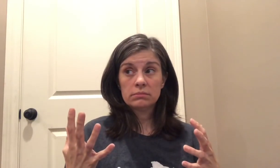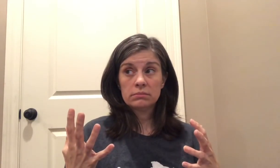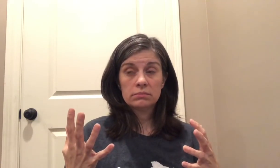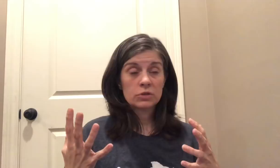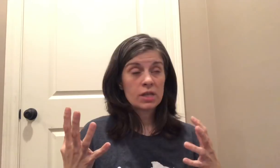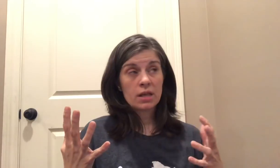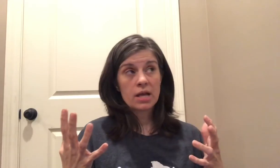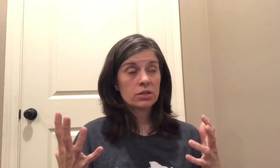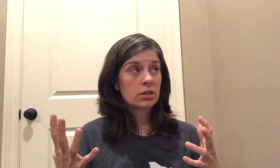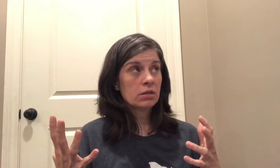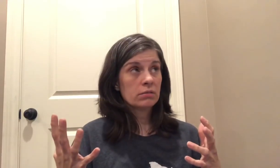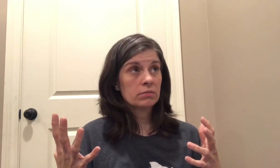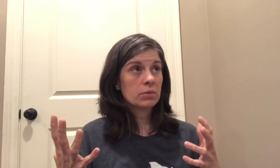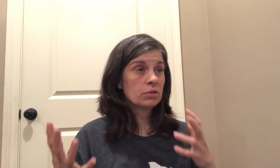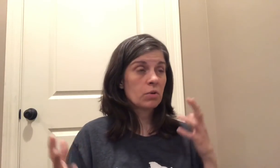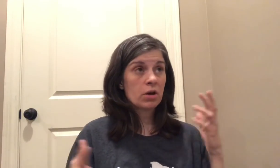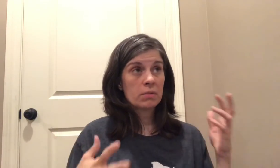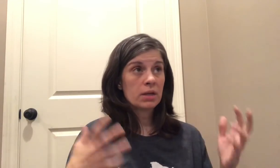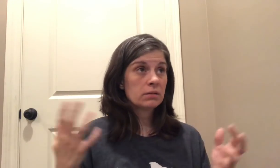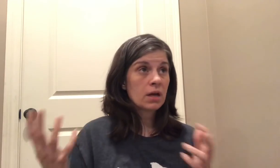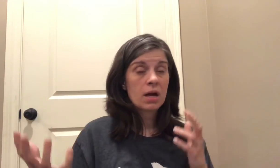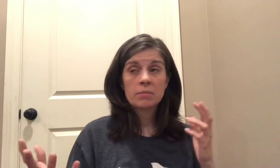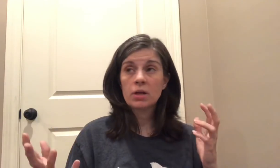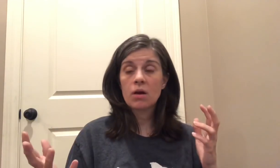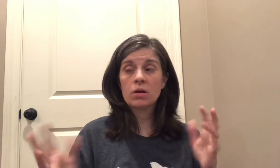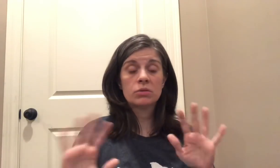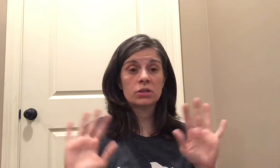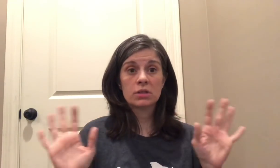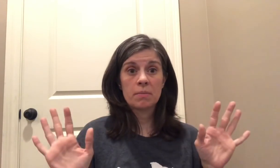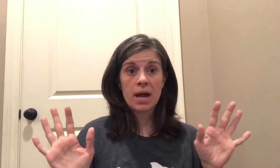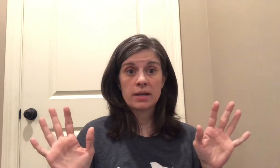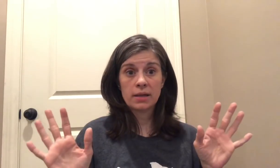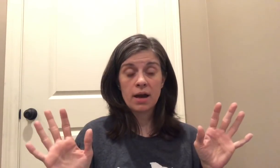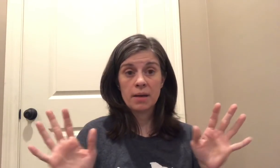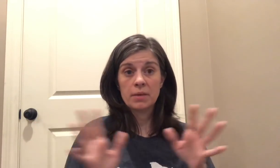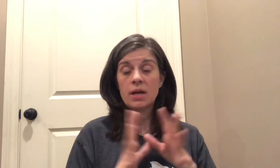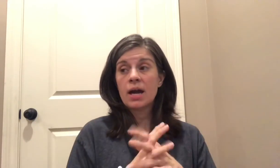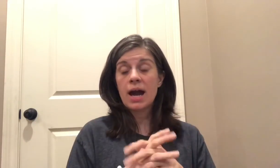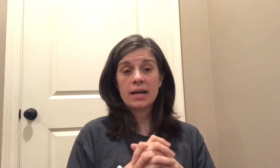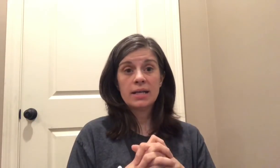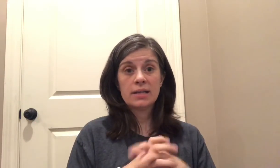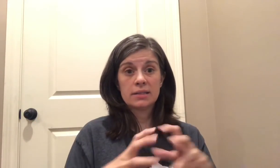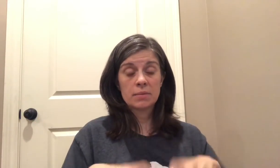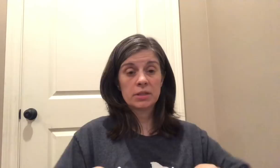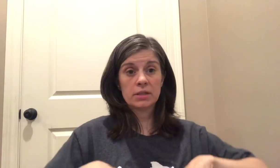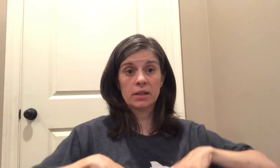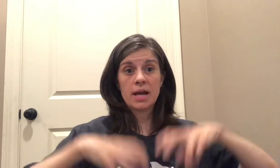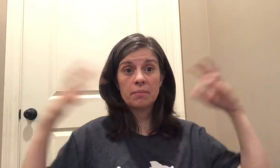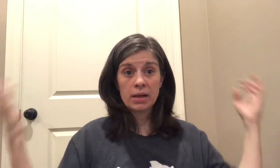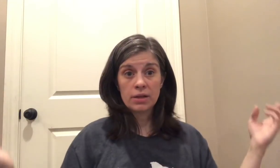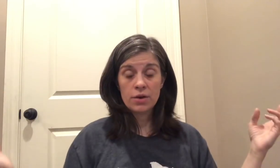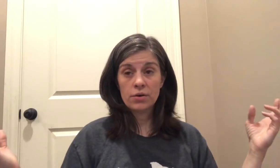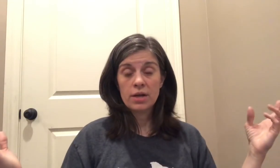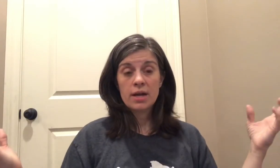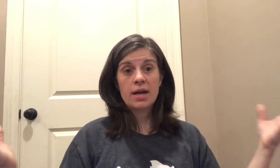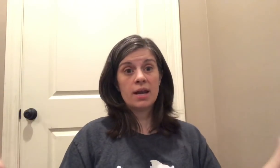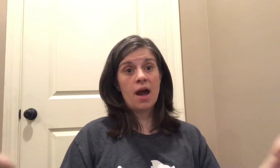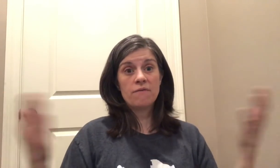time that last year postpartum time you know it was just a bad time I needed something to lighten my load and I